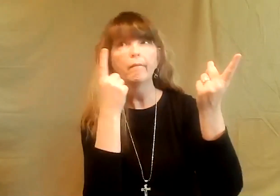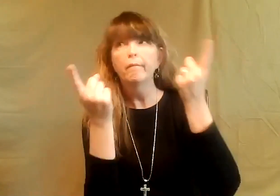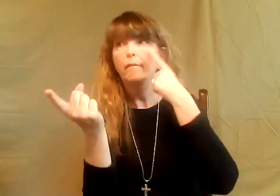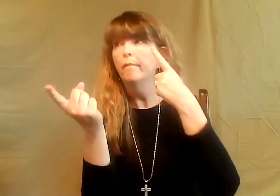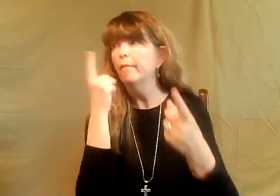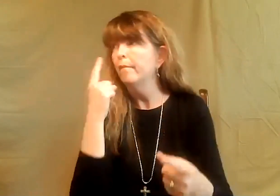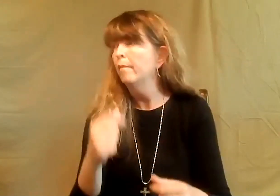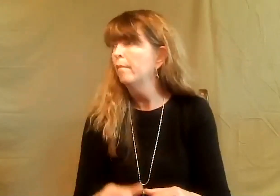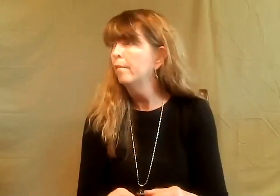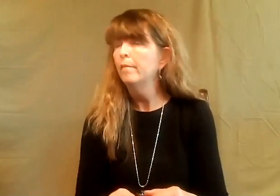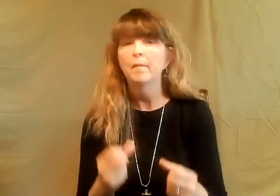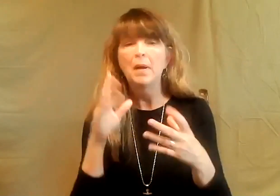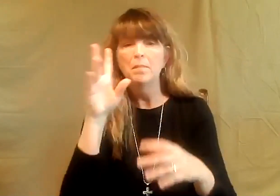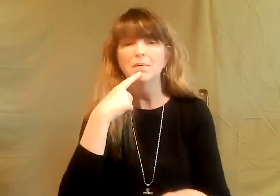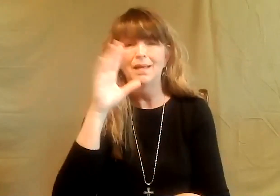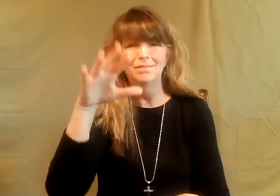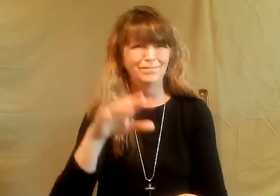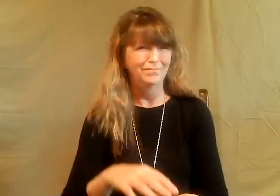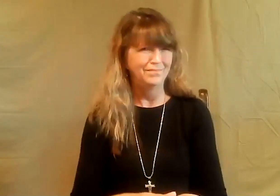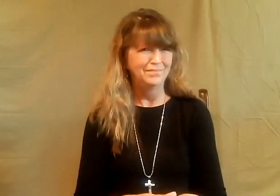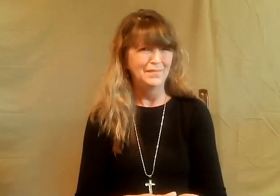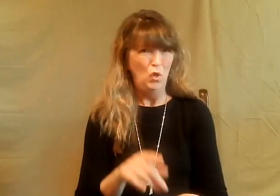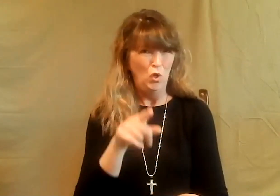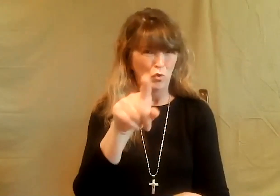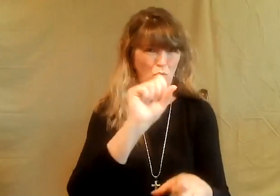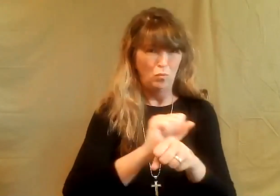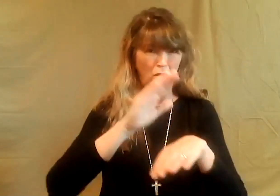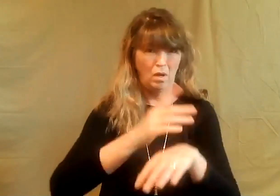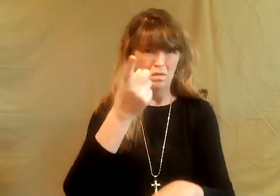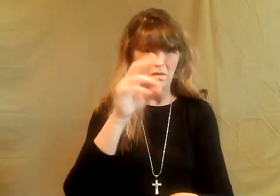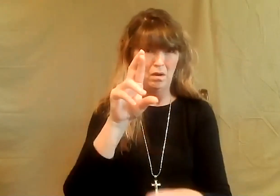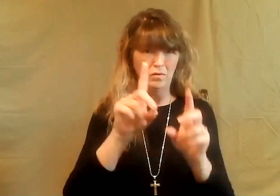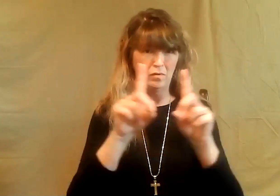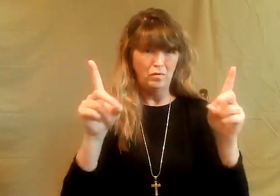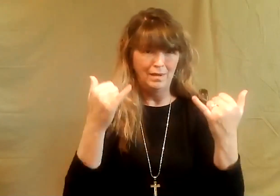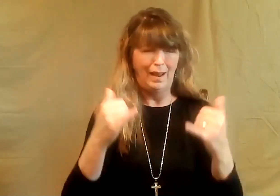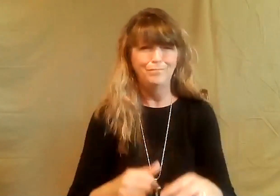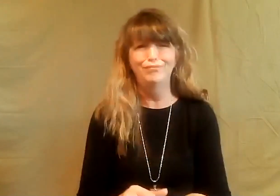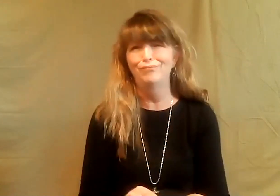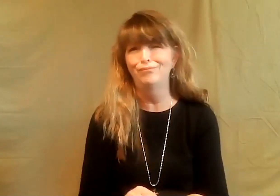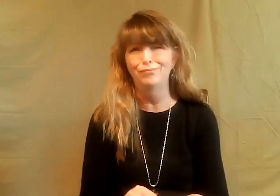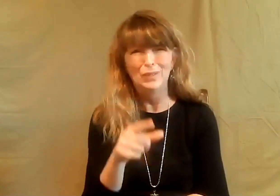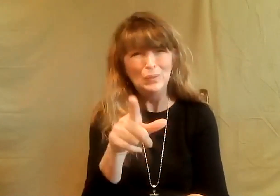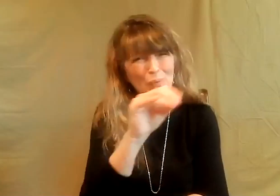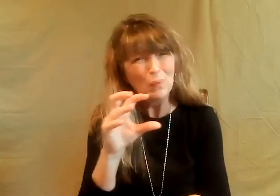You know, we see that happening all the time. We see people saying, are you working on your